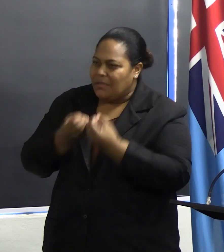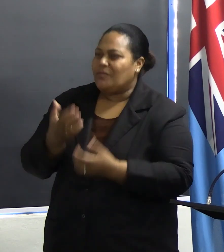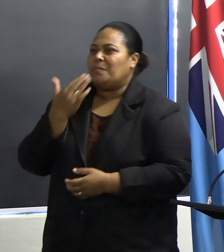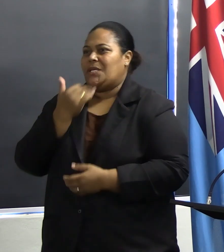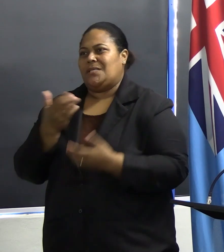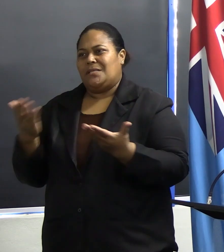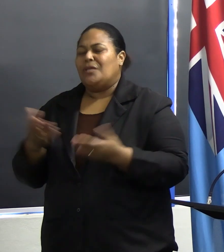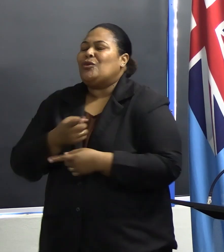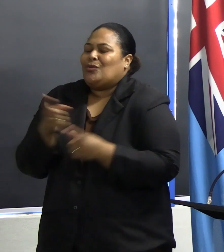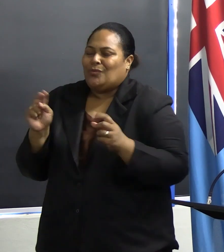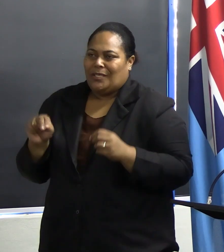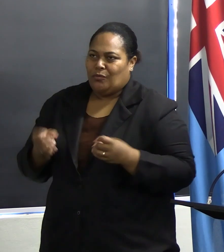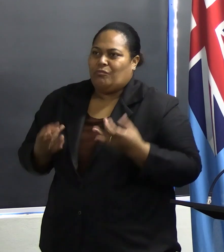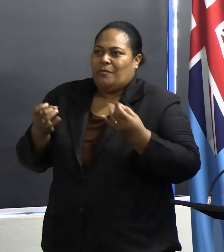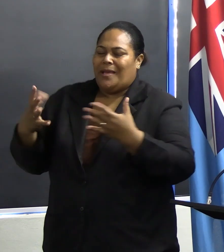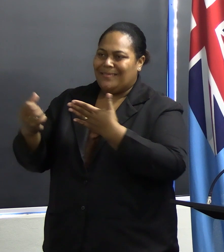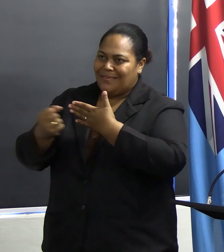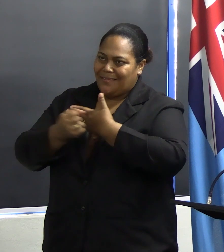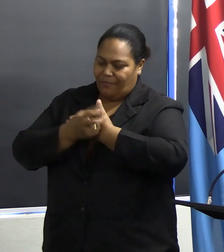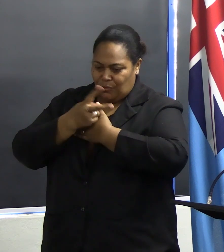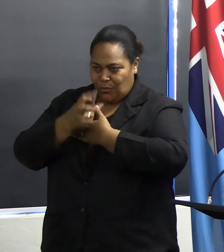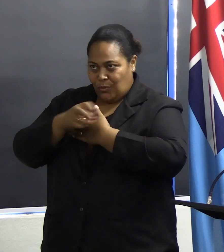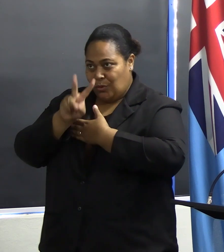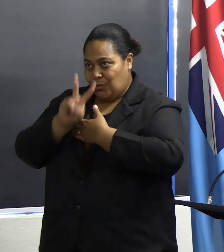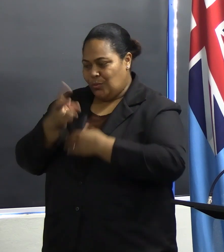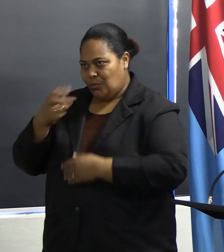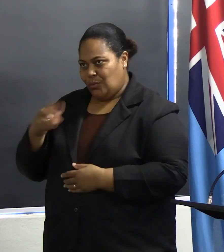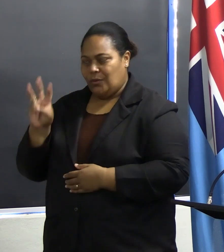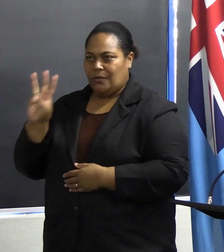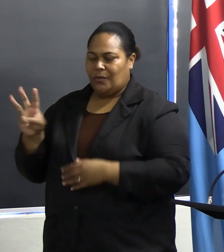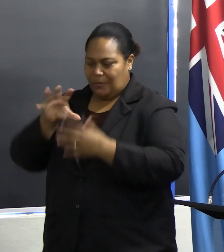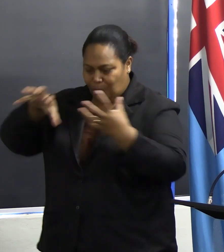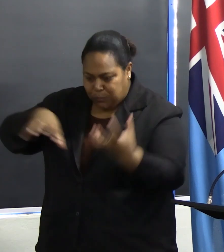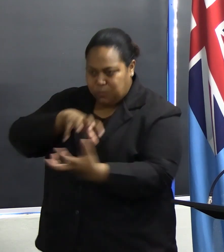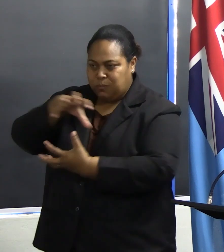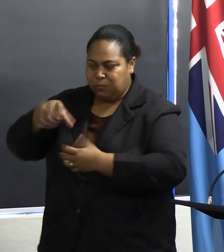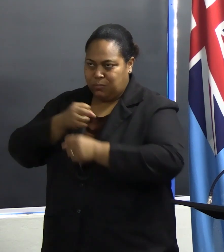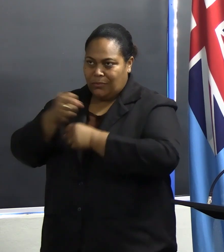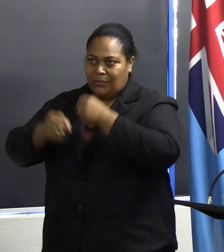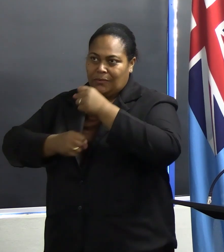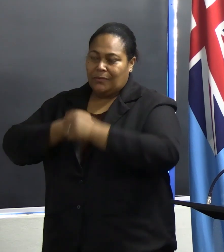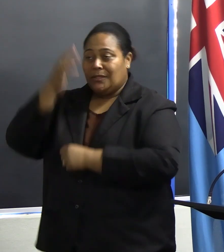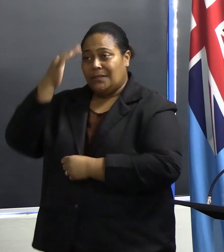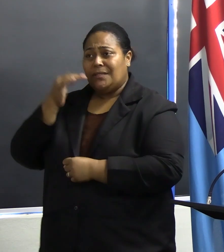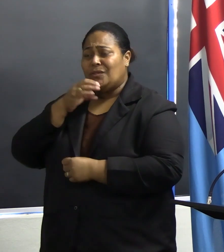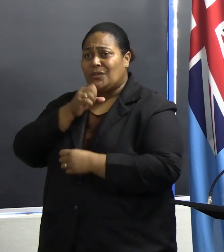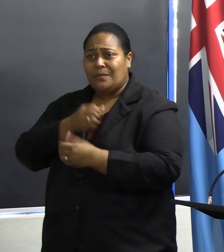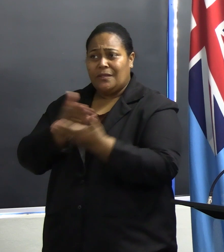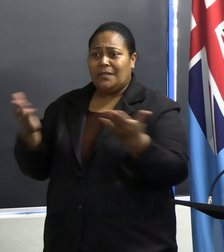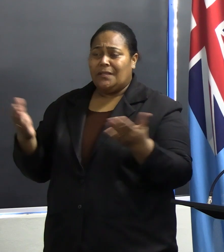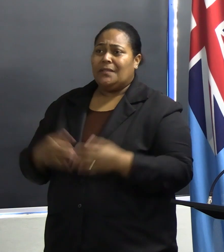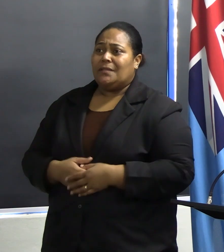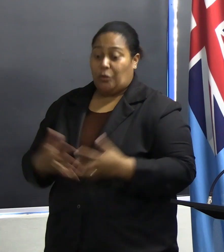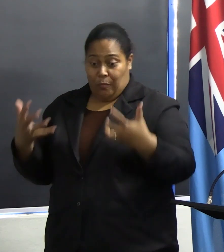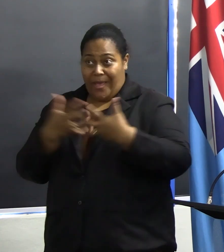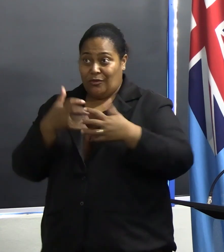and to stay safe during the 2022-2023 cyclone season. Ladies and gentlemen, in lieu of government